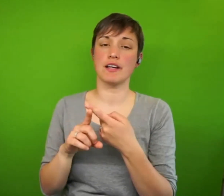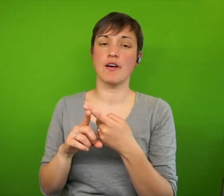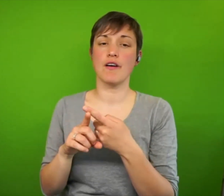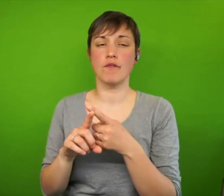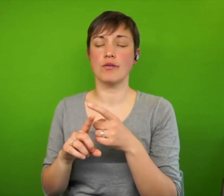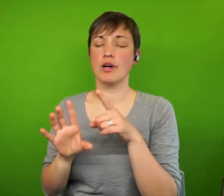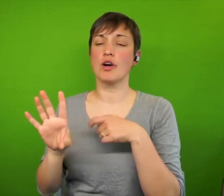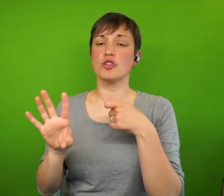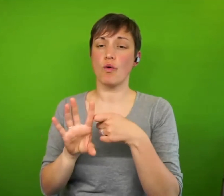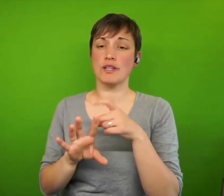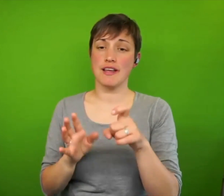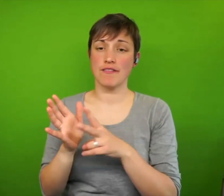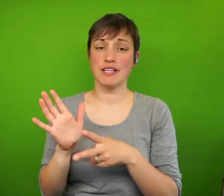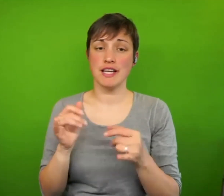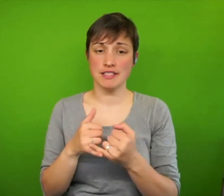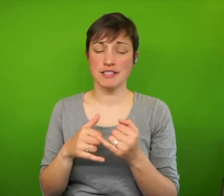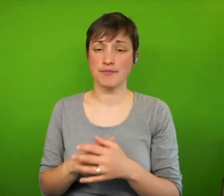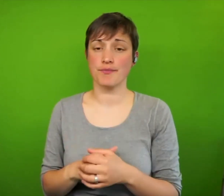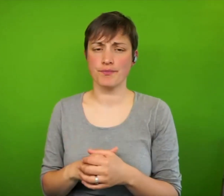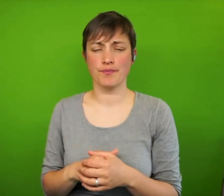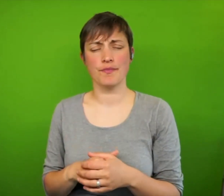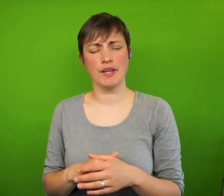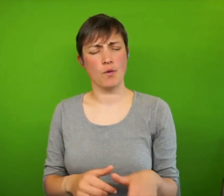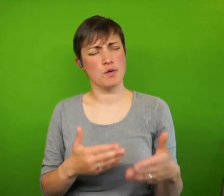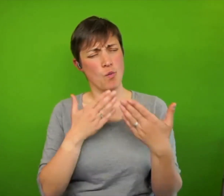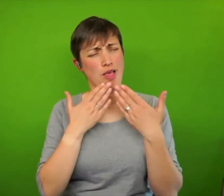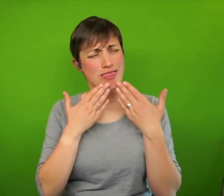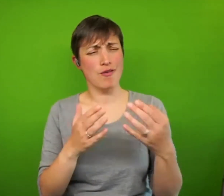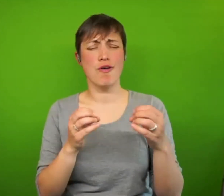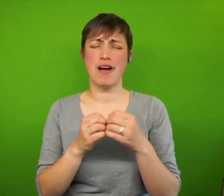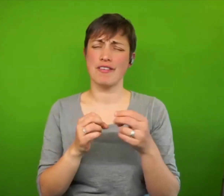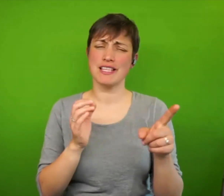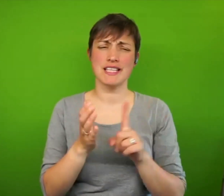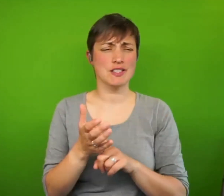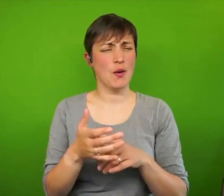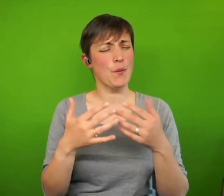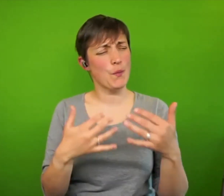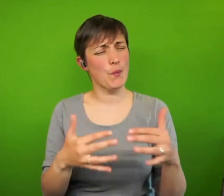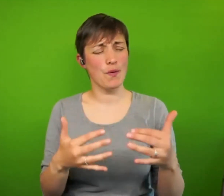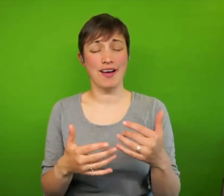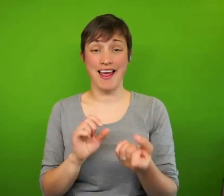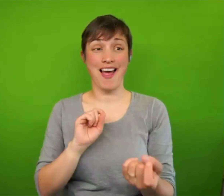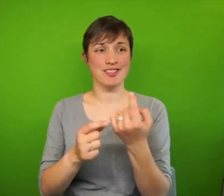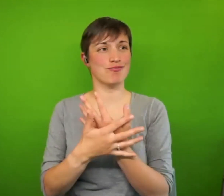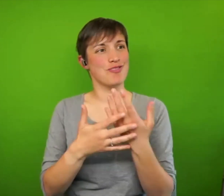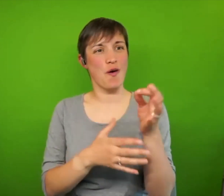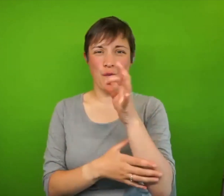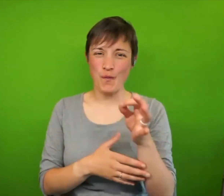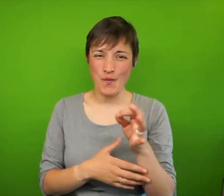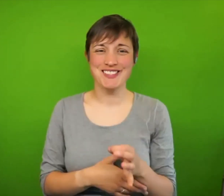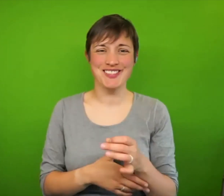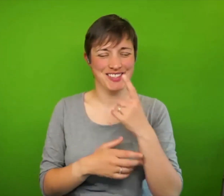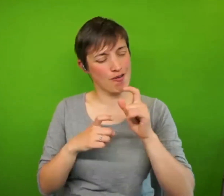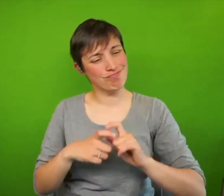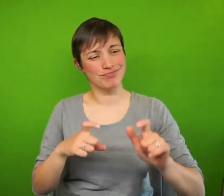you, Paul. And thank you to the BAML solicitor for such an inspiring lecture and for answering so many challenging questions. I think we could probably have gone on for another